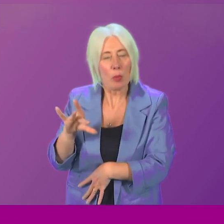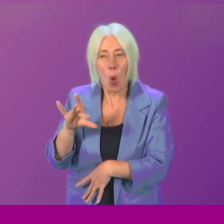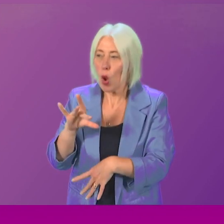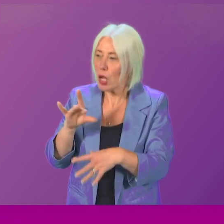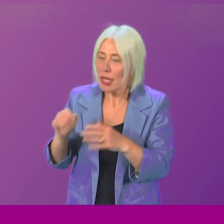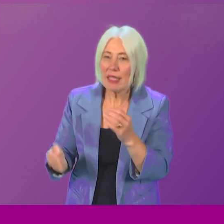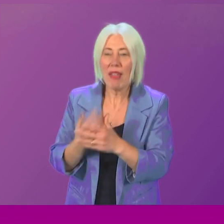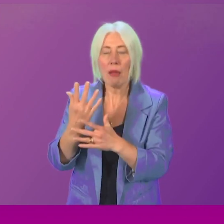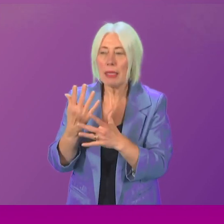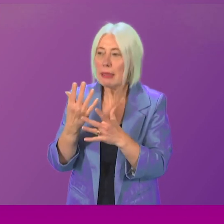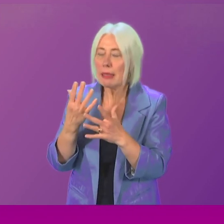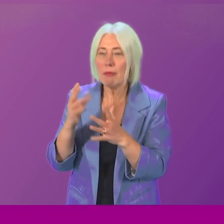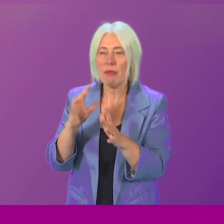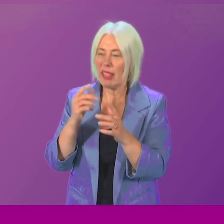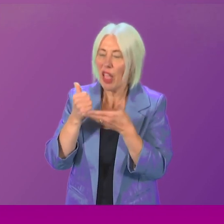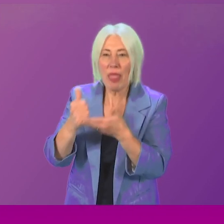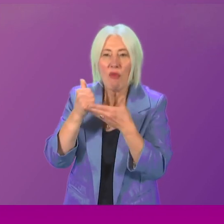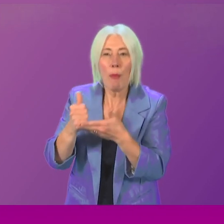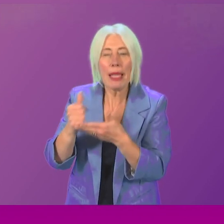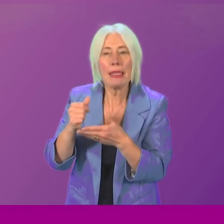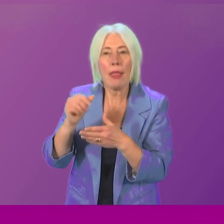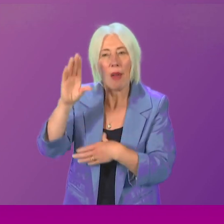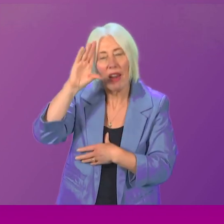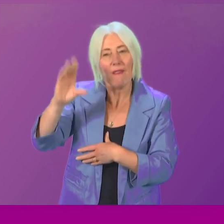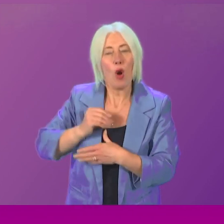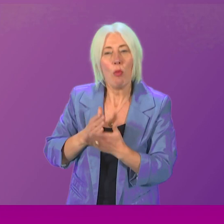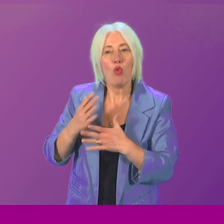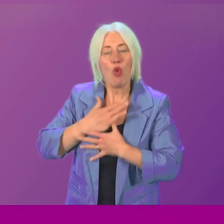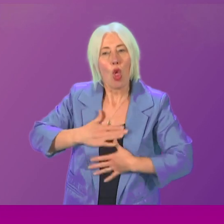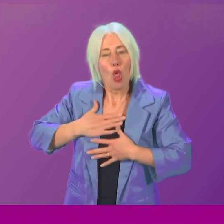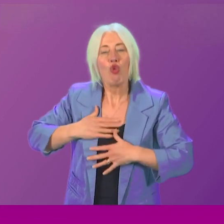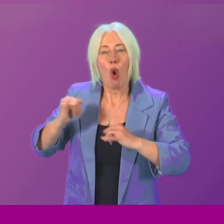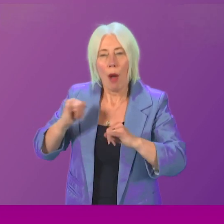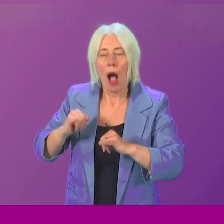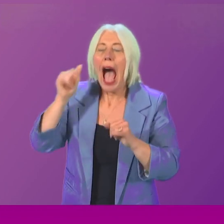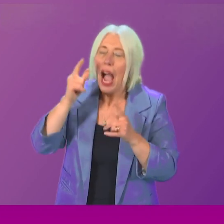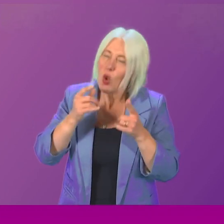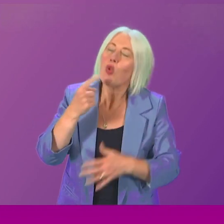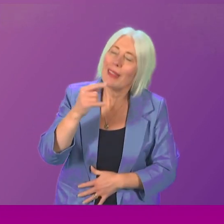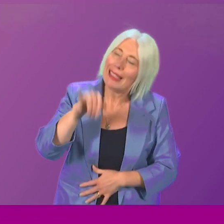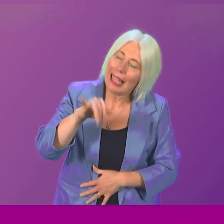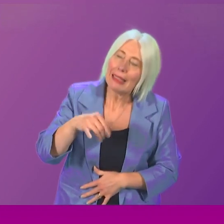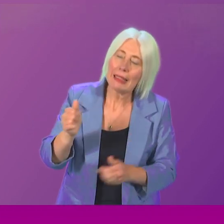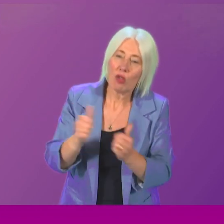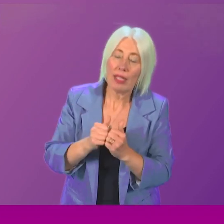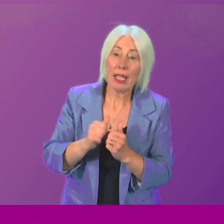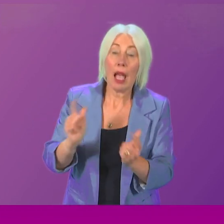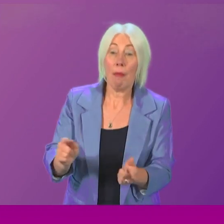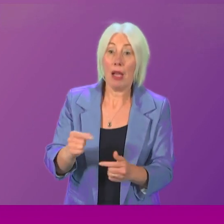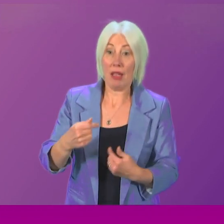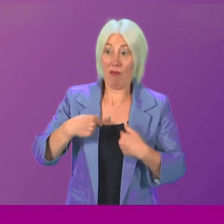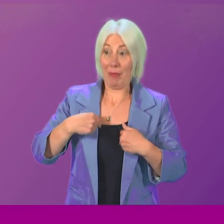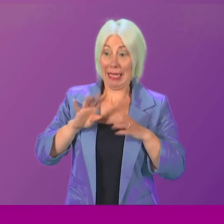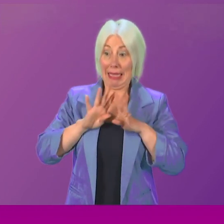trauma-informed therapies. Now assurances have been given but I will ask again as one backbencher to a soon-to-be